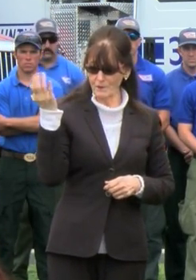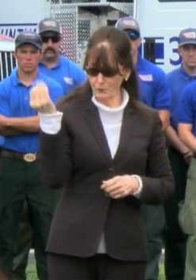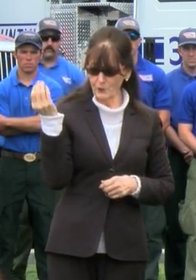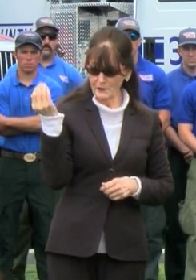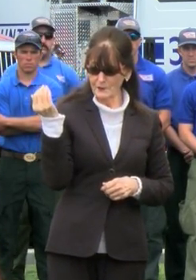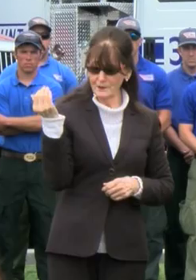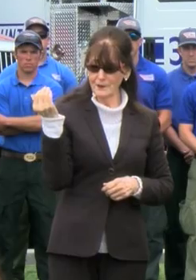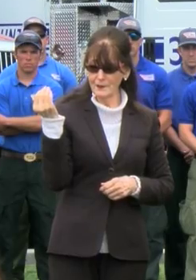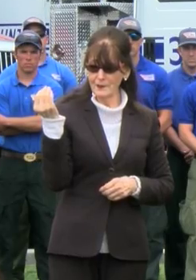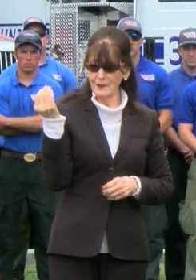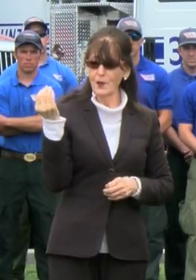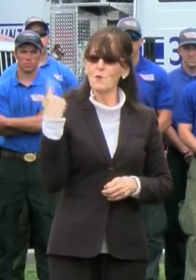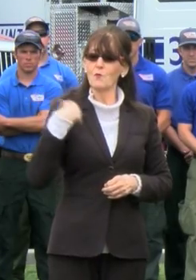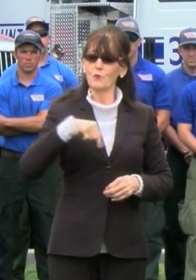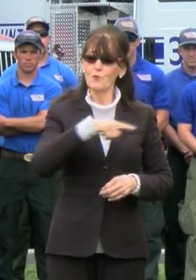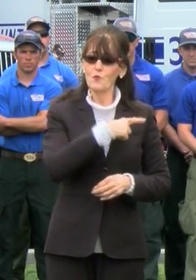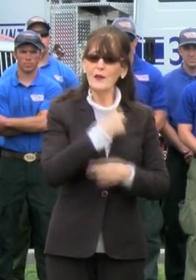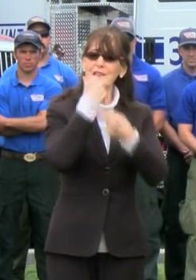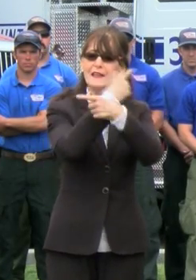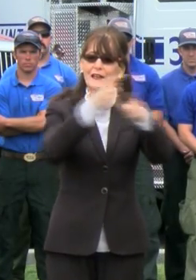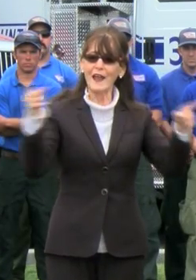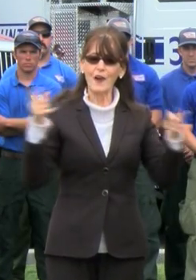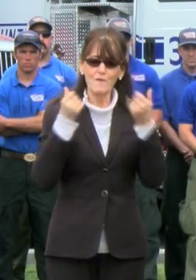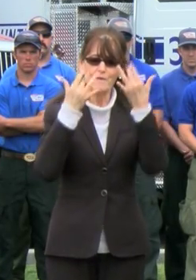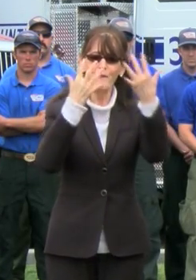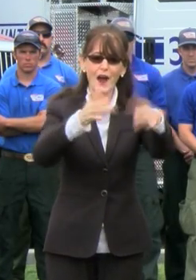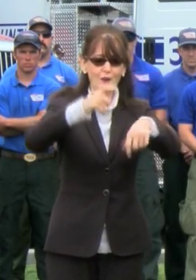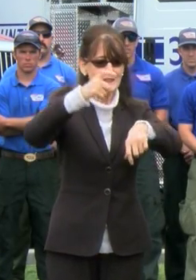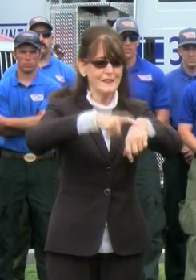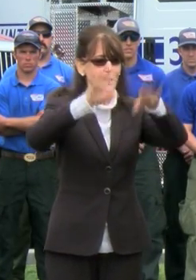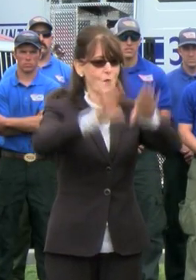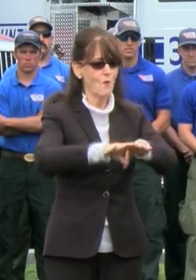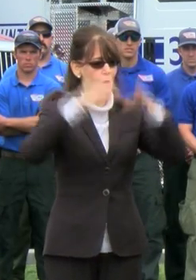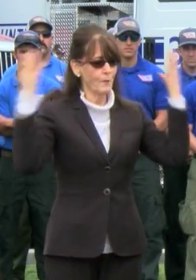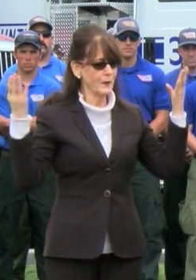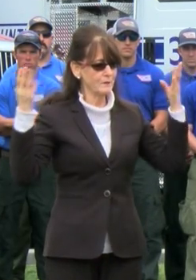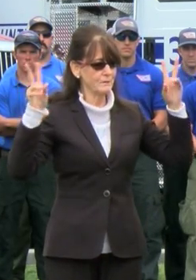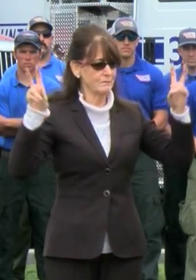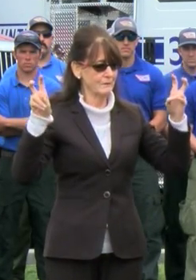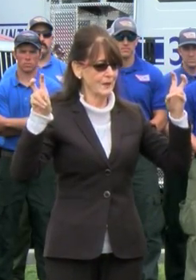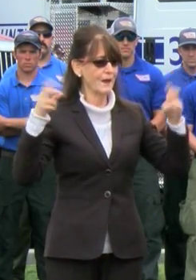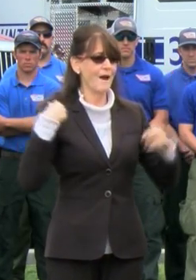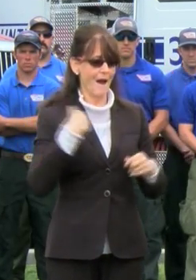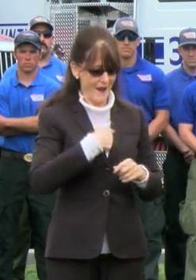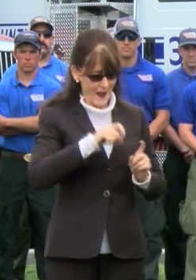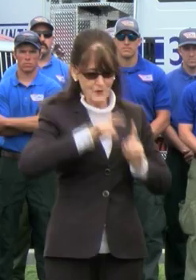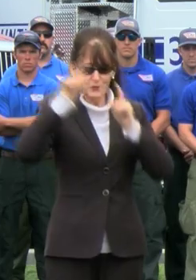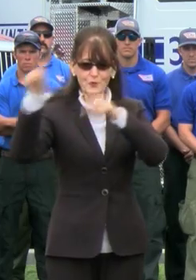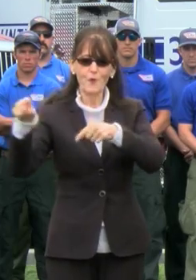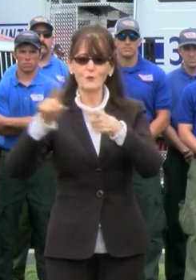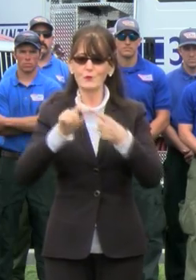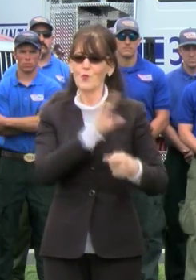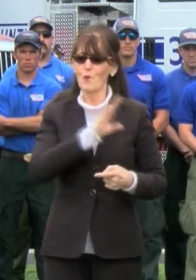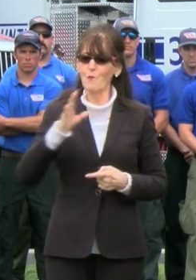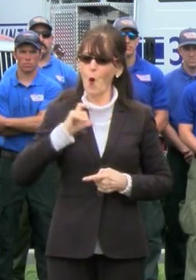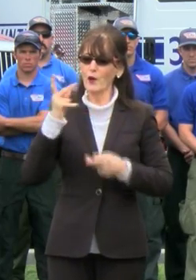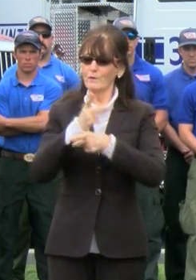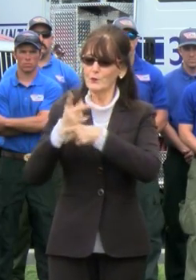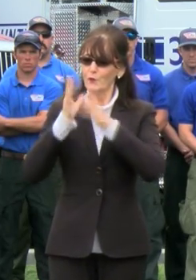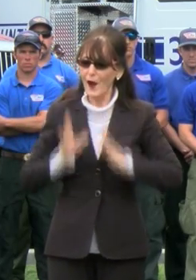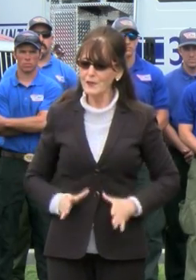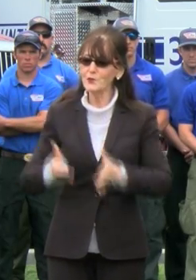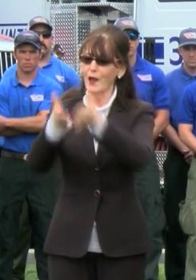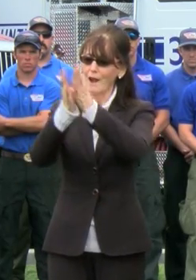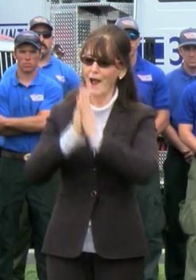we declared fire season open. I actually had to go to the board of supervisors and request